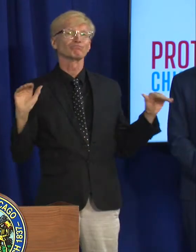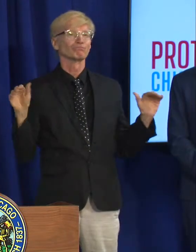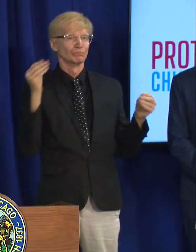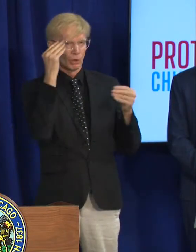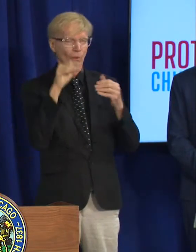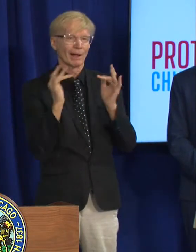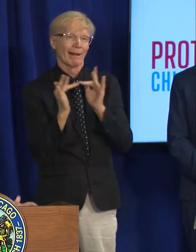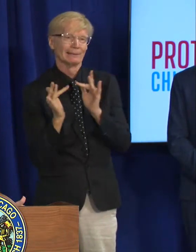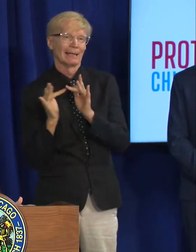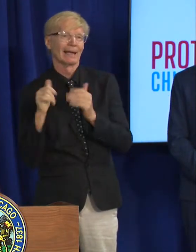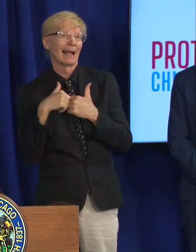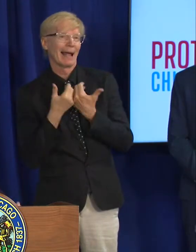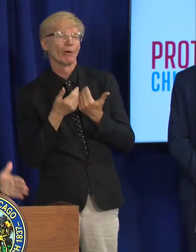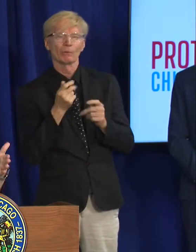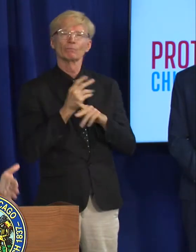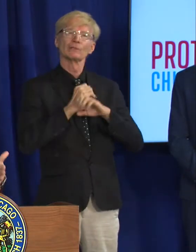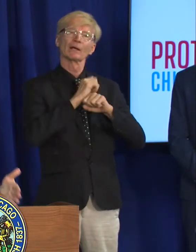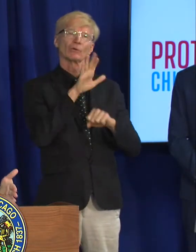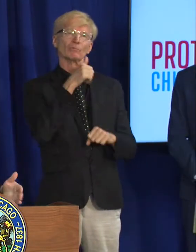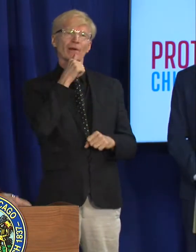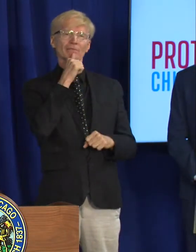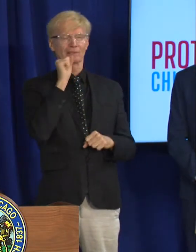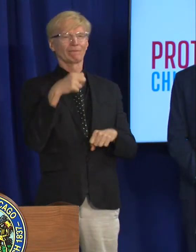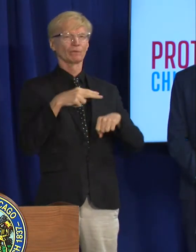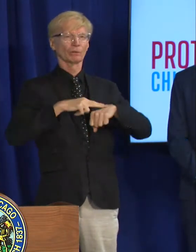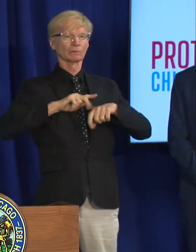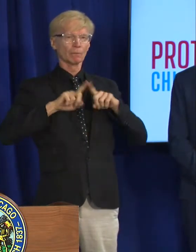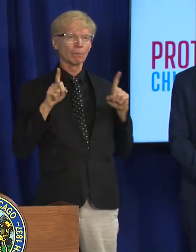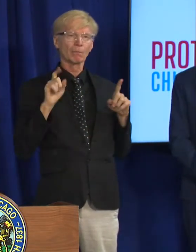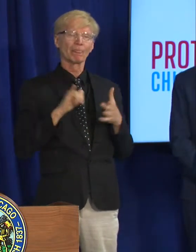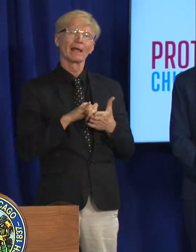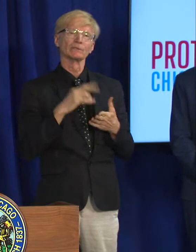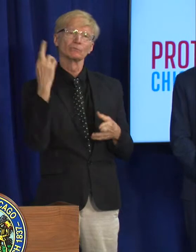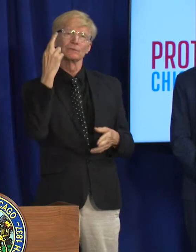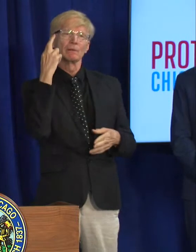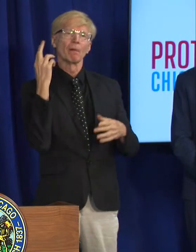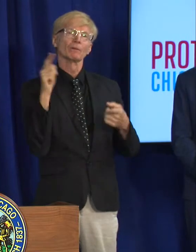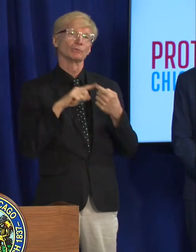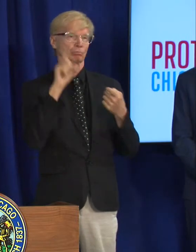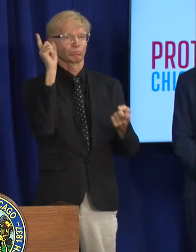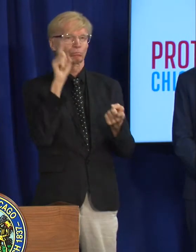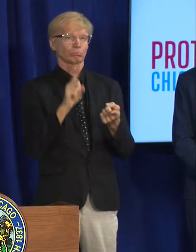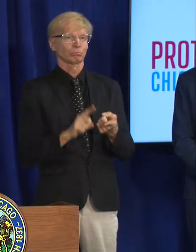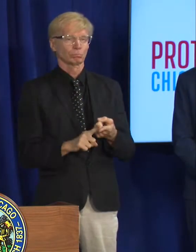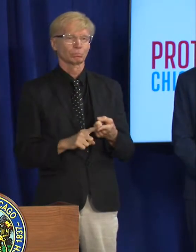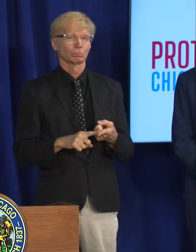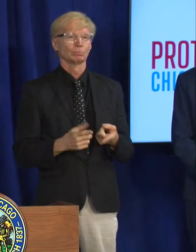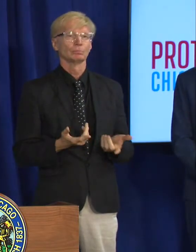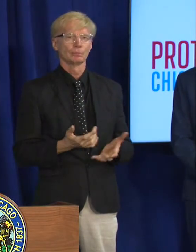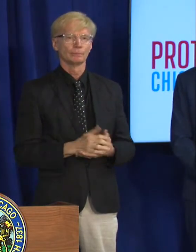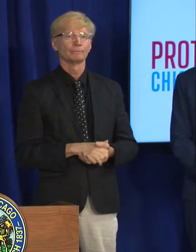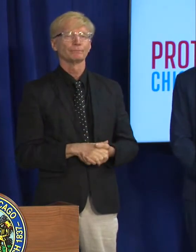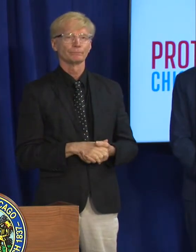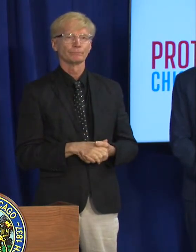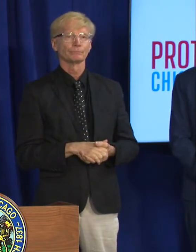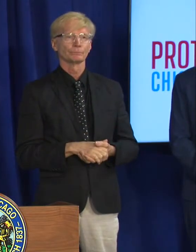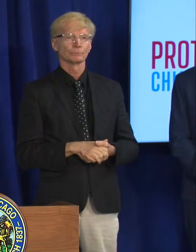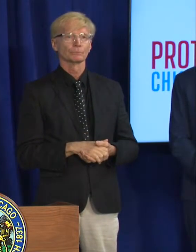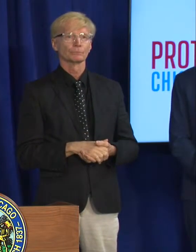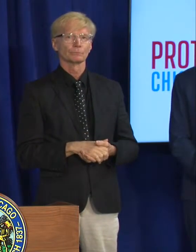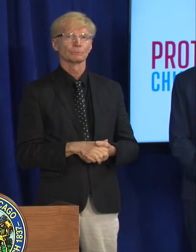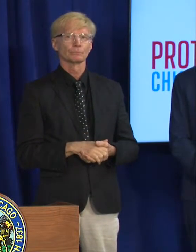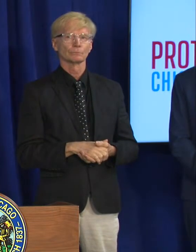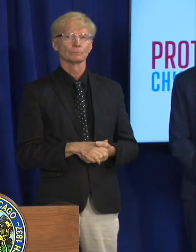can get vaccine so that's just another very practical um risk reduction measure right now thank you any other